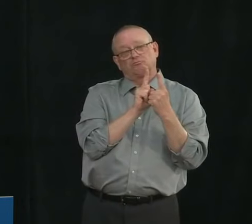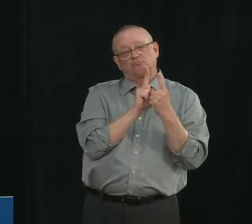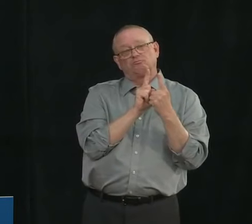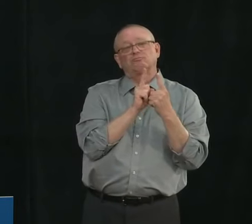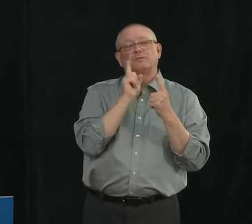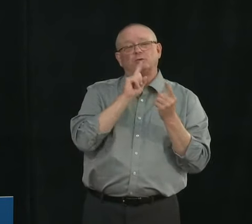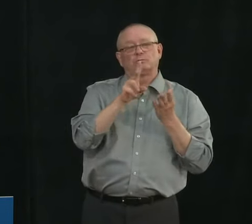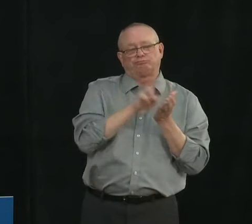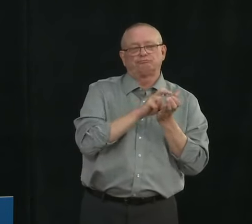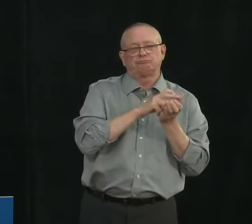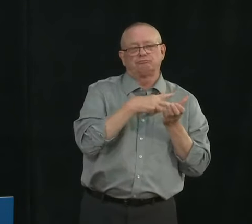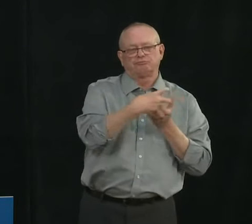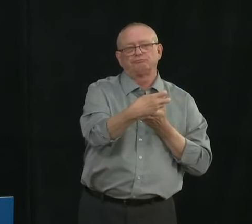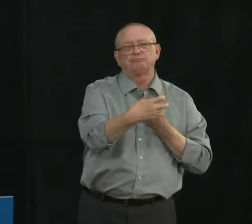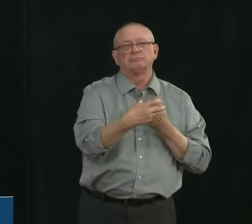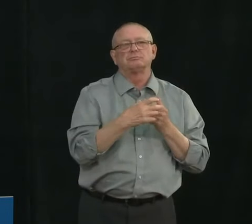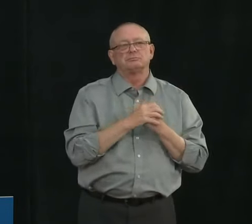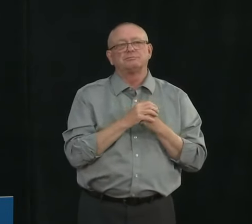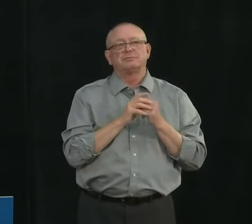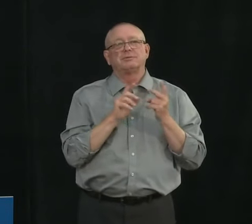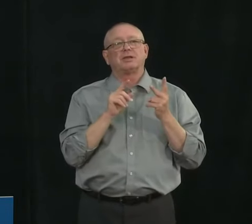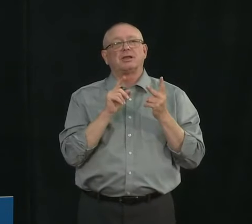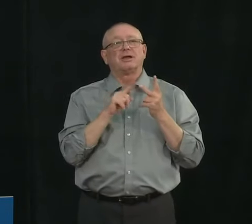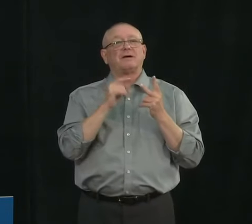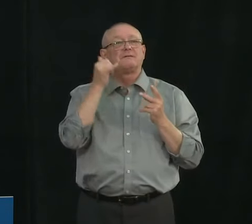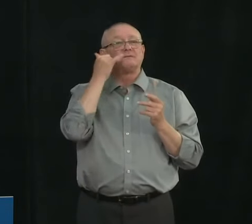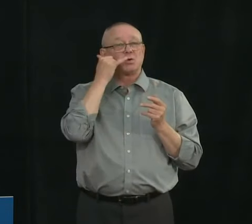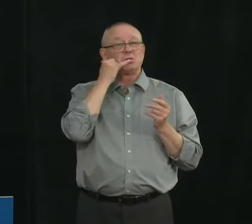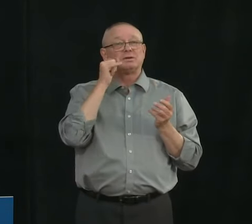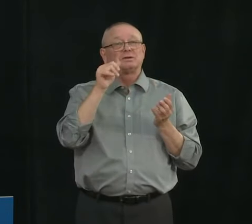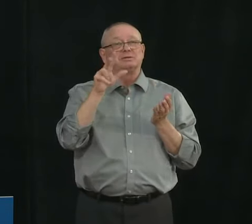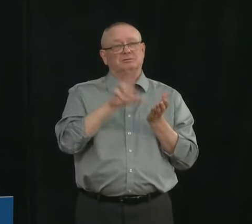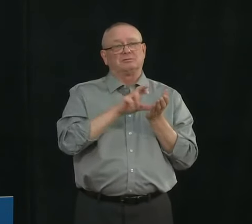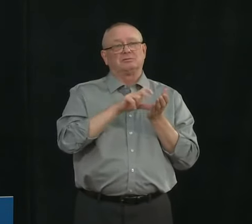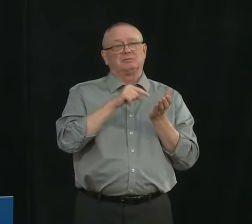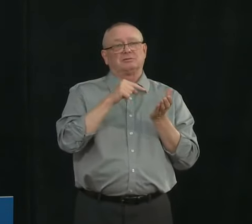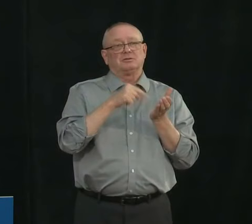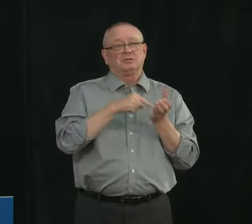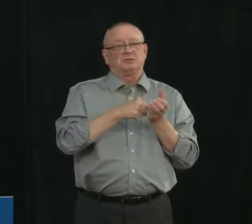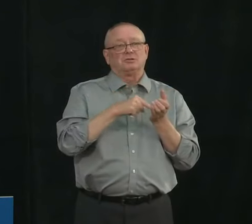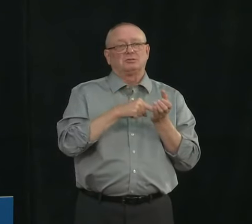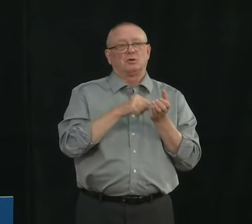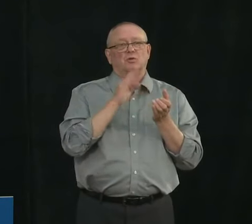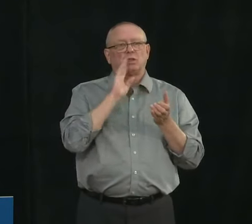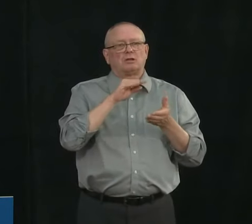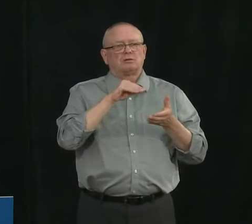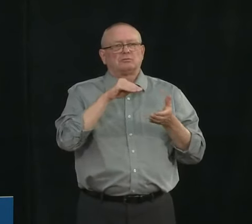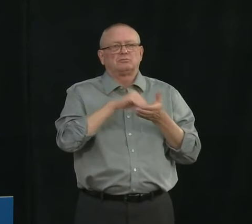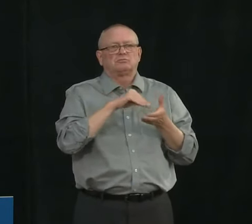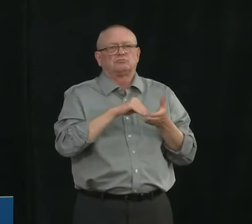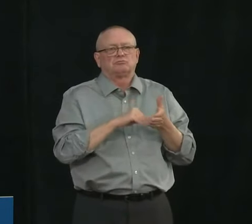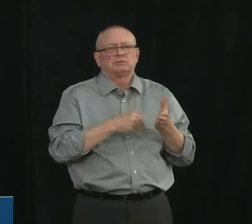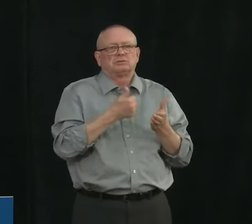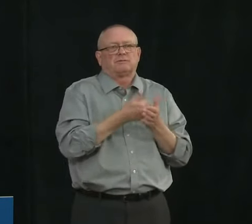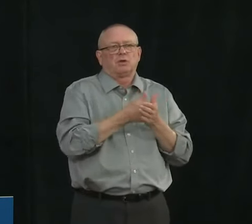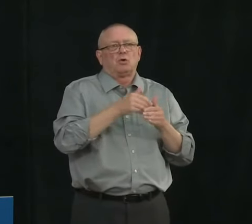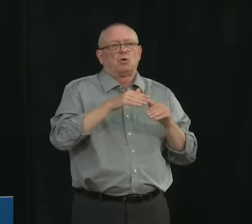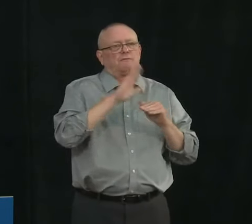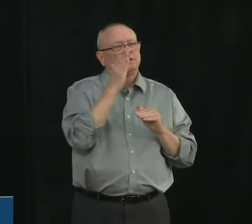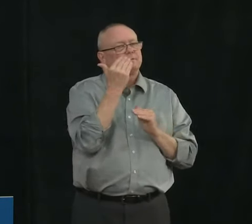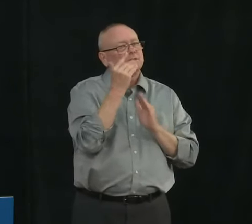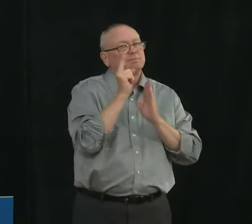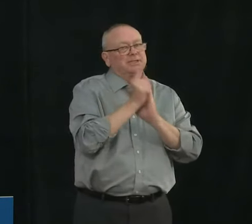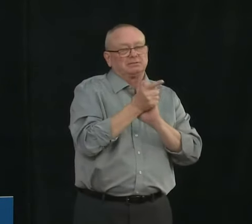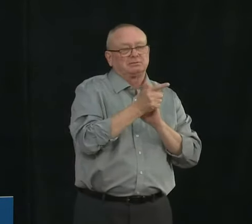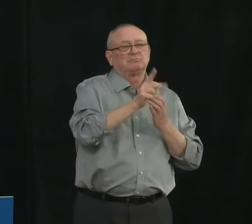the ab trace together app records cumulative exposure with that cut off of 15 minutes but it is cumulative exposure over a